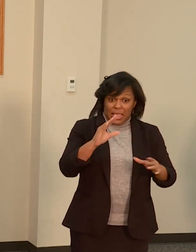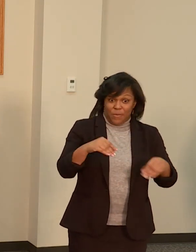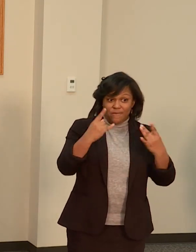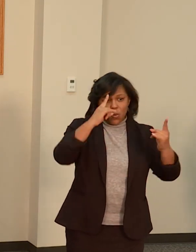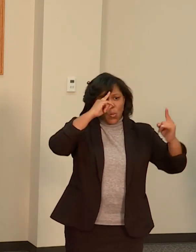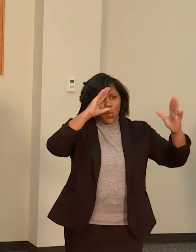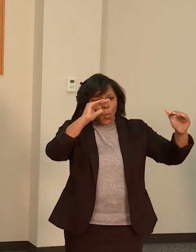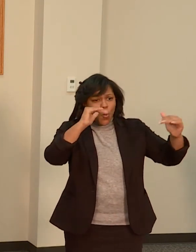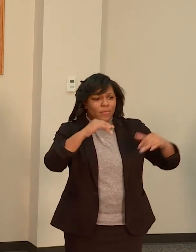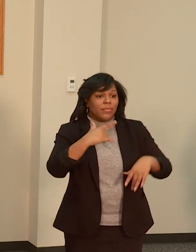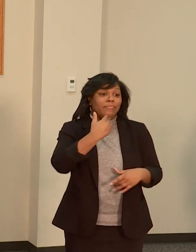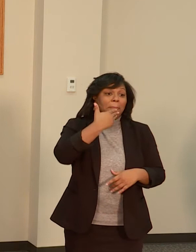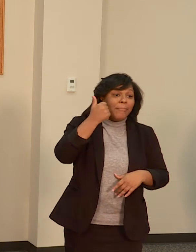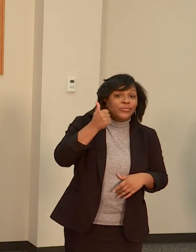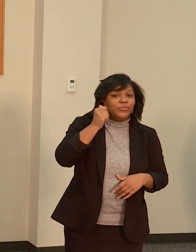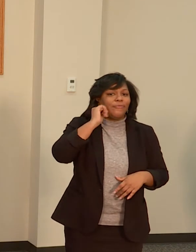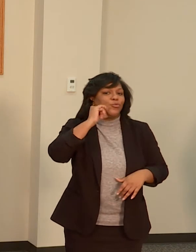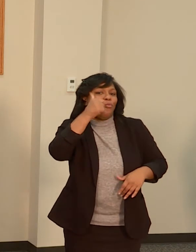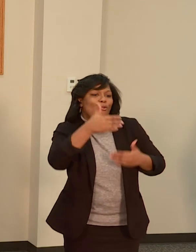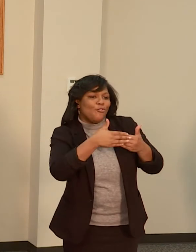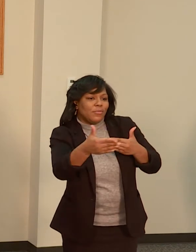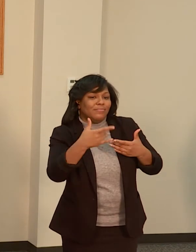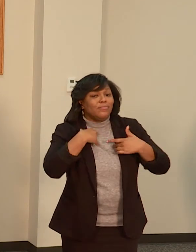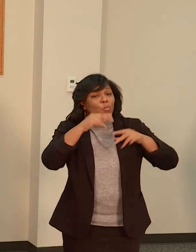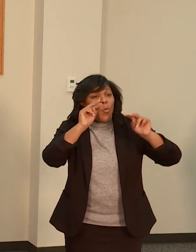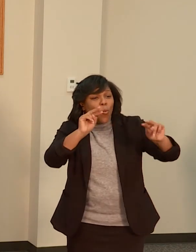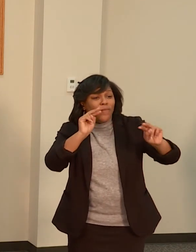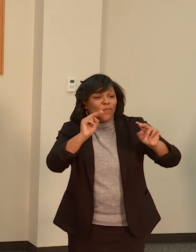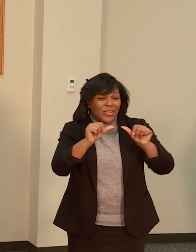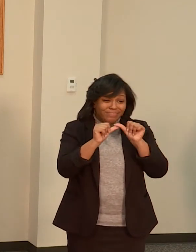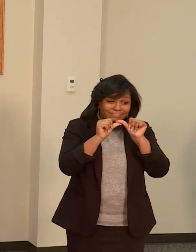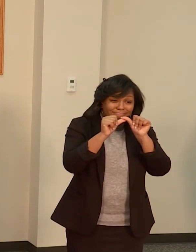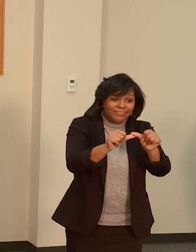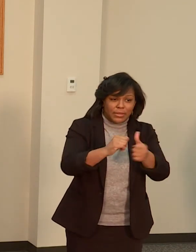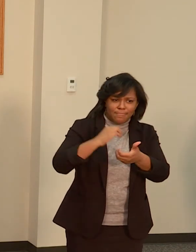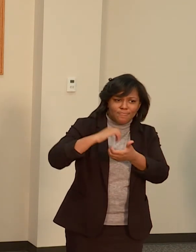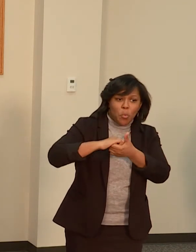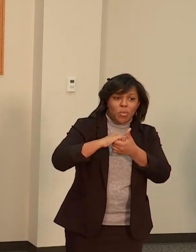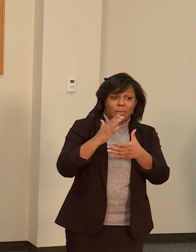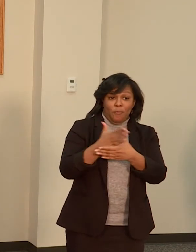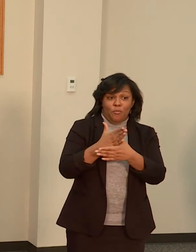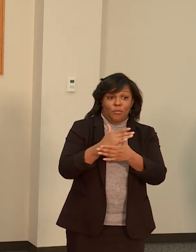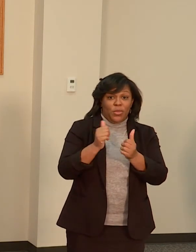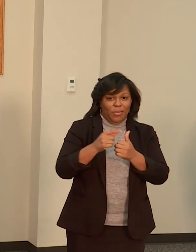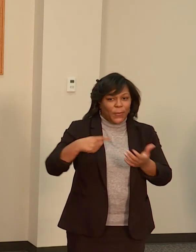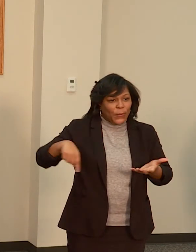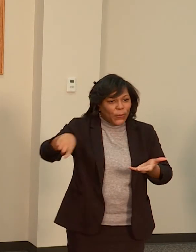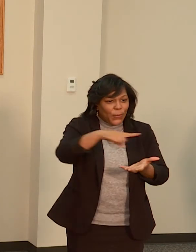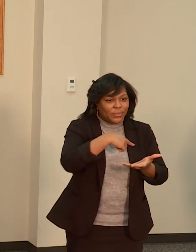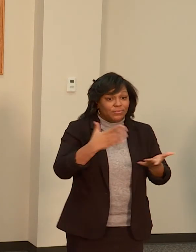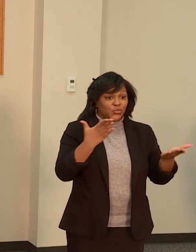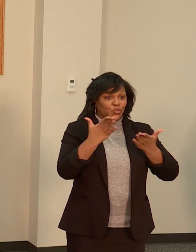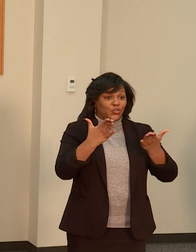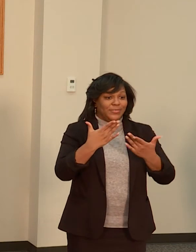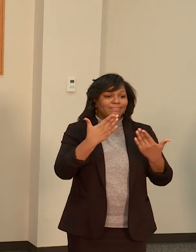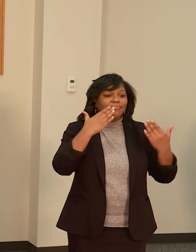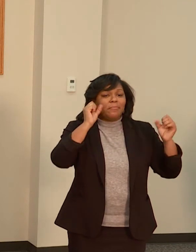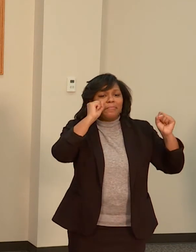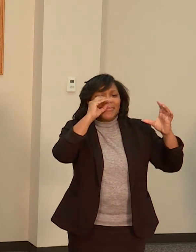and with all of you partners as we continue to serve these amazing family and youth throughout our community. Thank you.